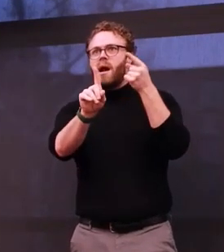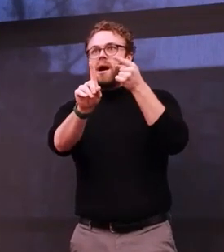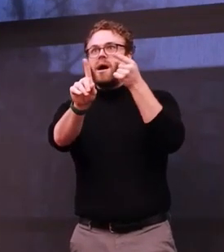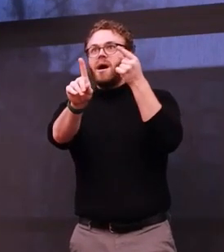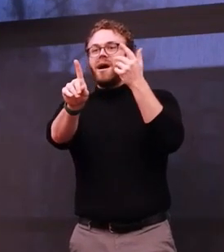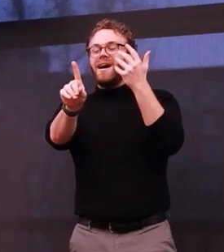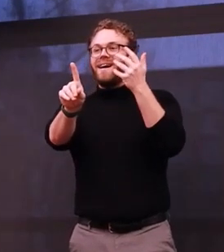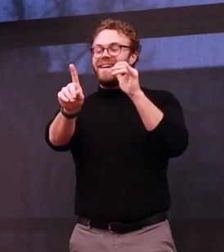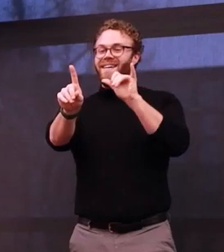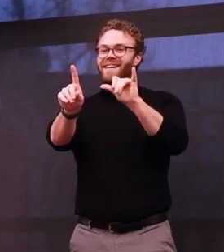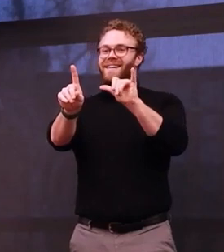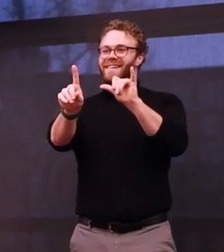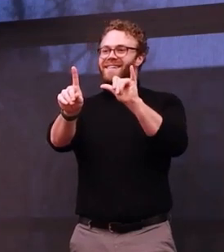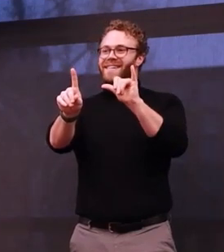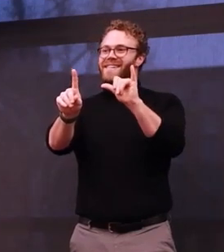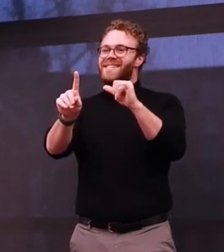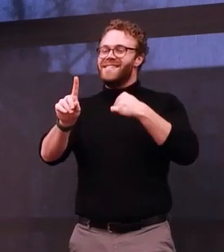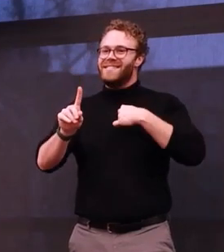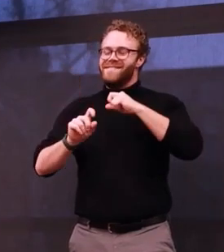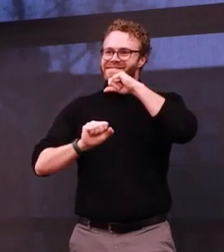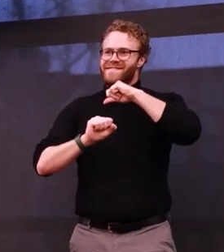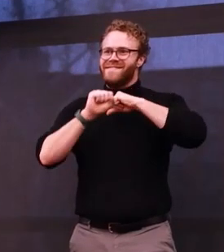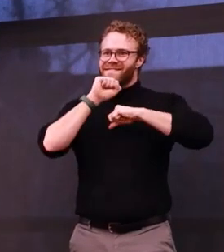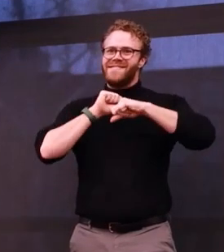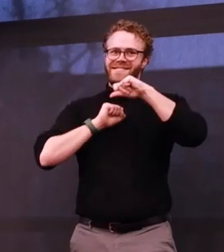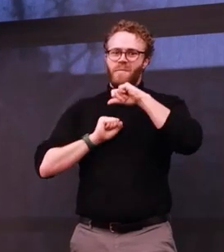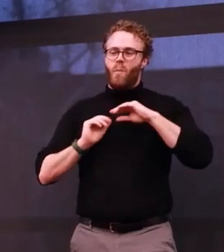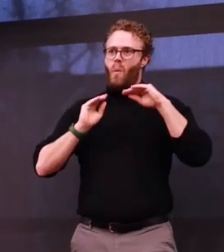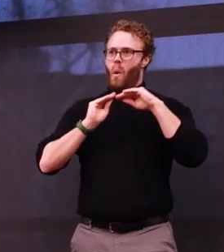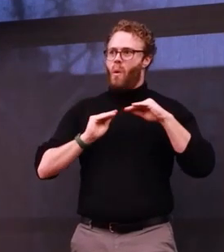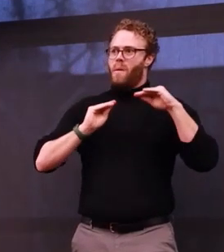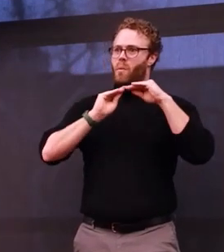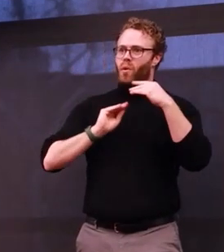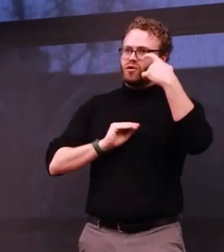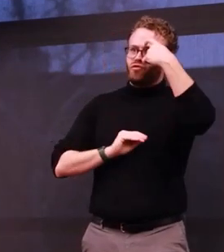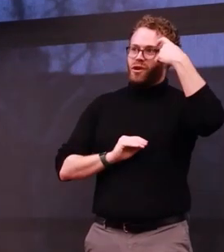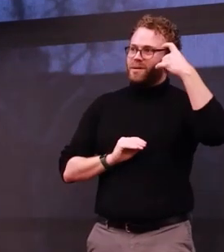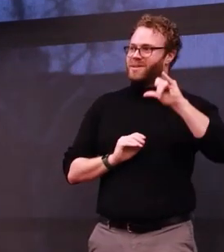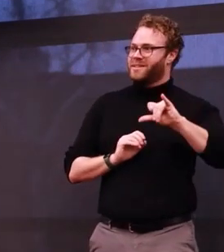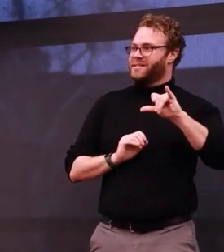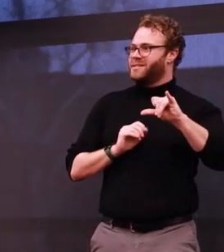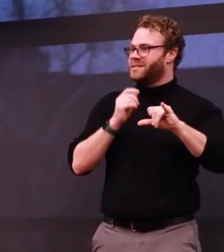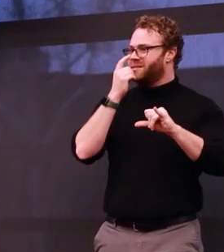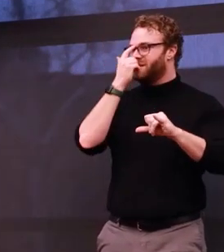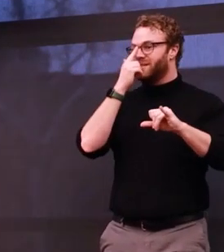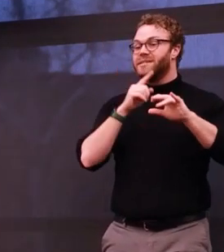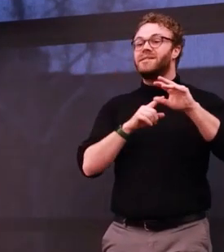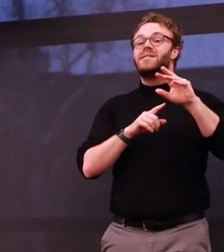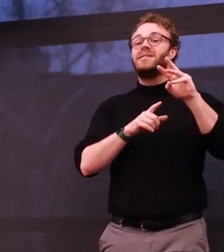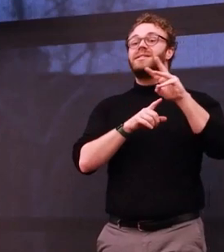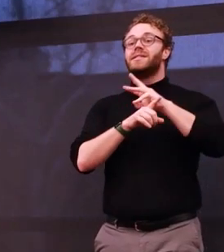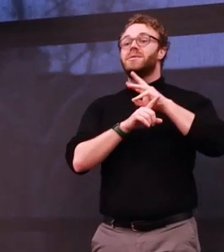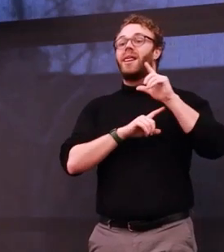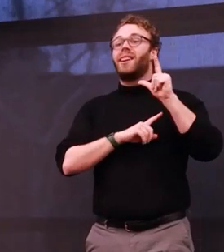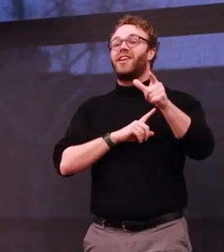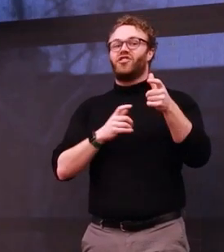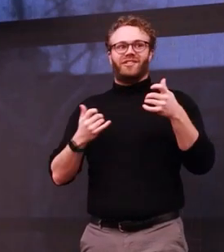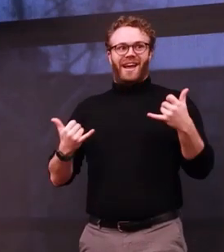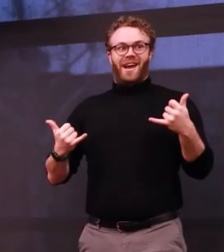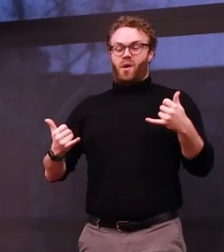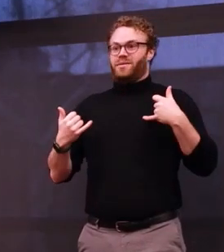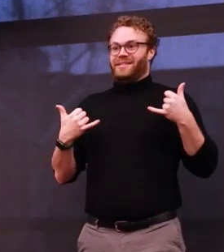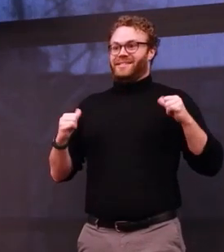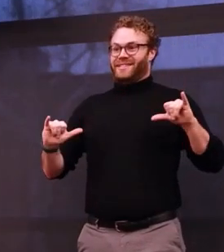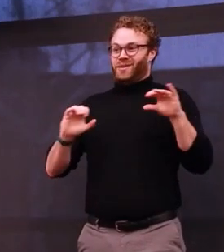that led to experiencing a lot more trauma, unfortunately. And six months later, I still don't have